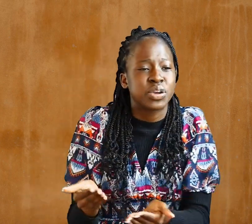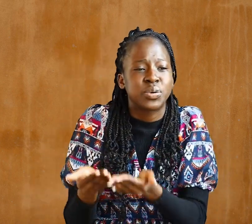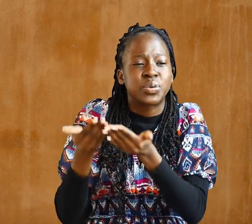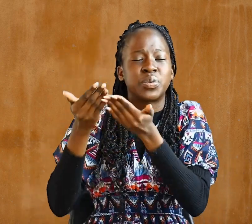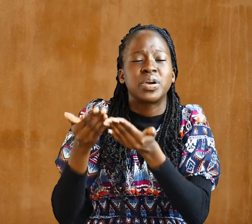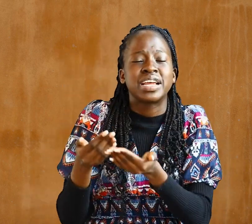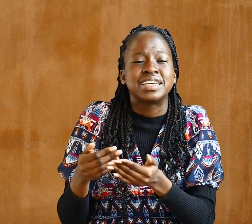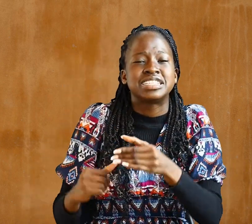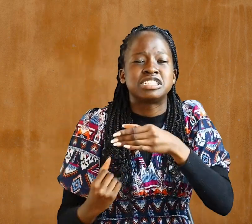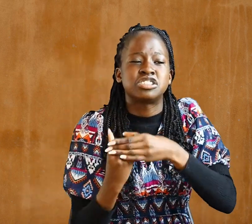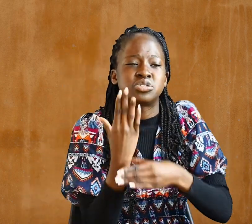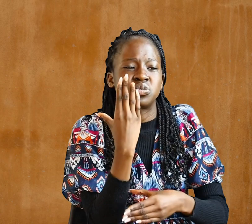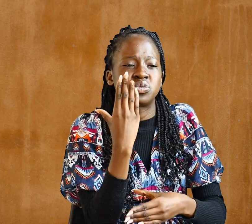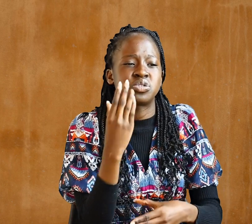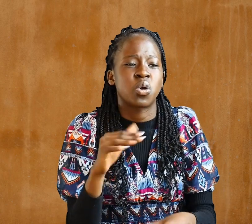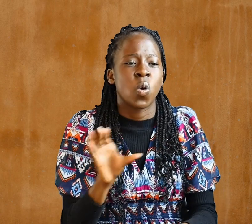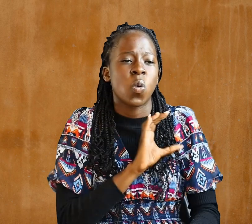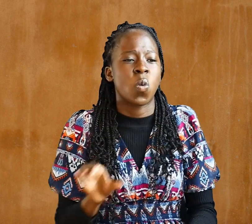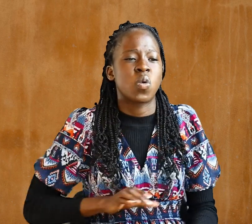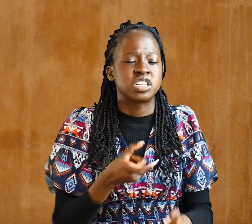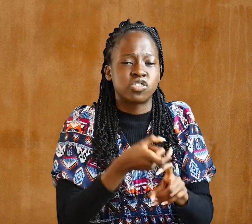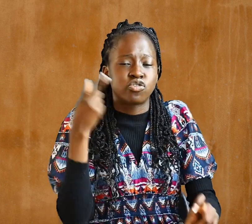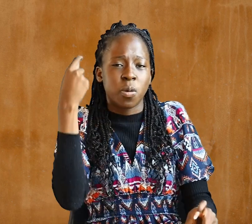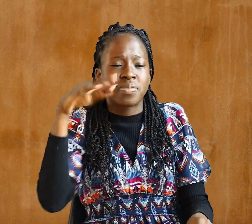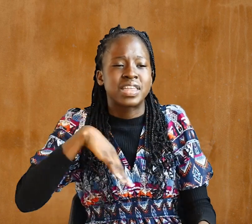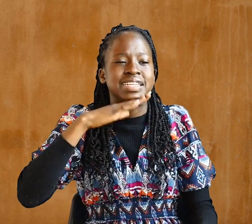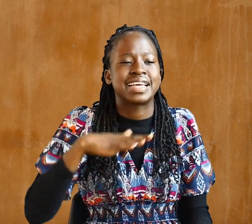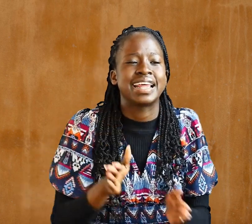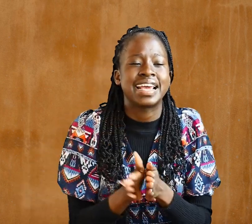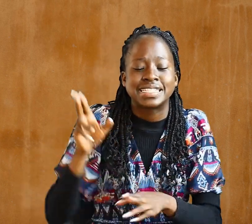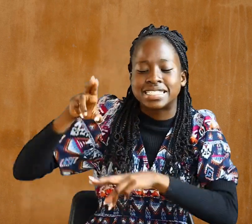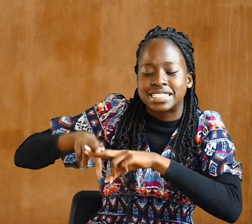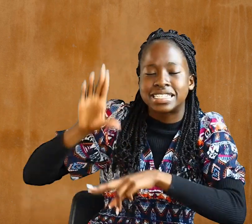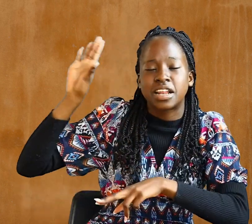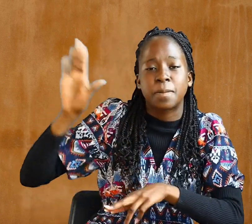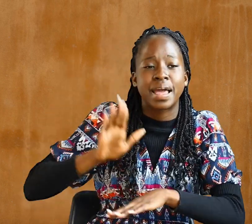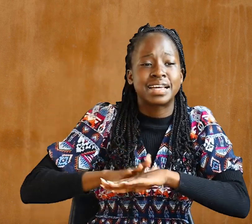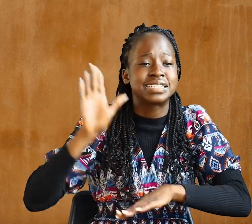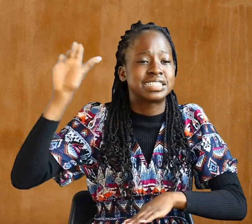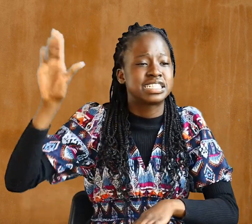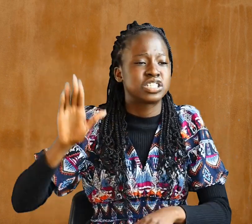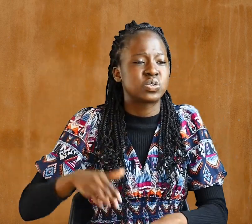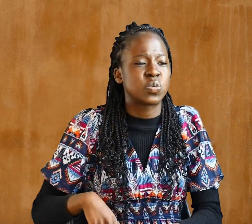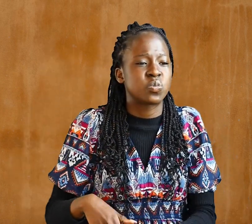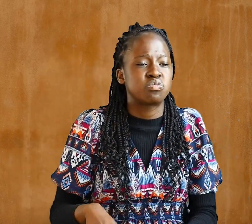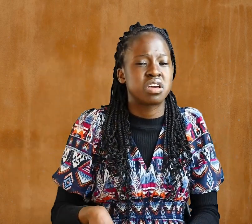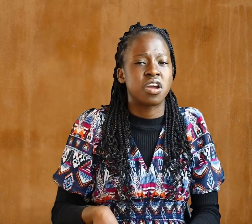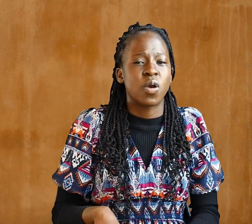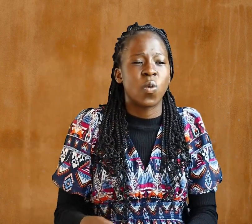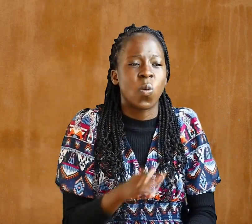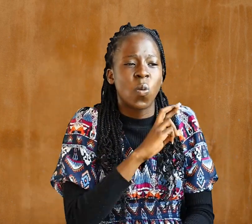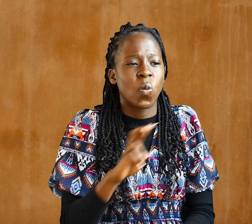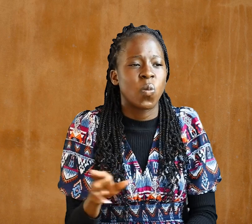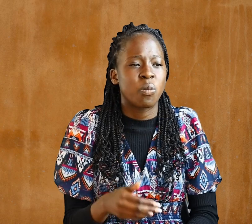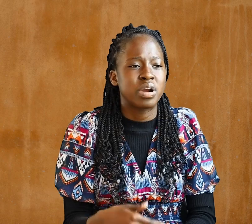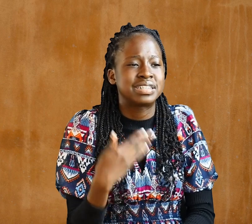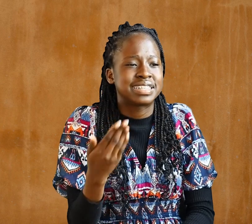from the dead and seated him at his right hand in the heavenly realms, far above